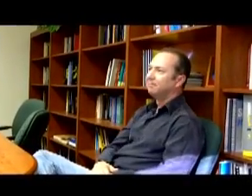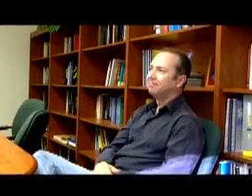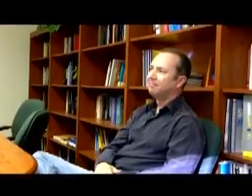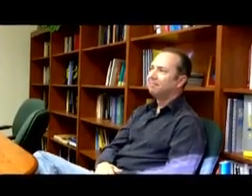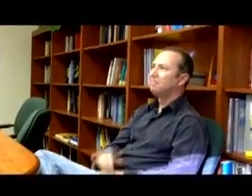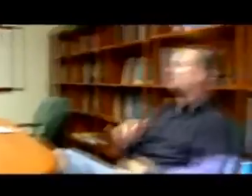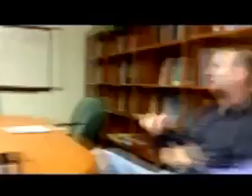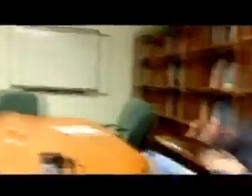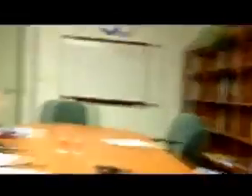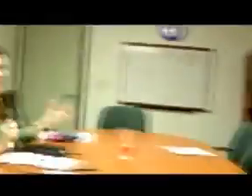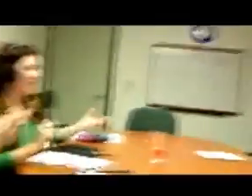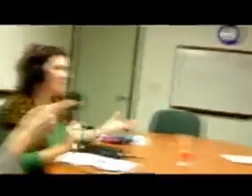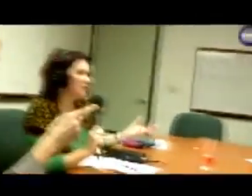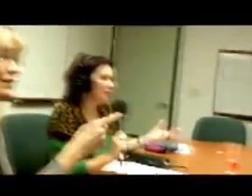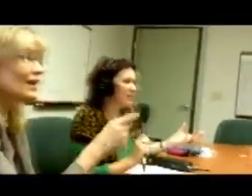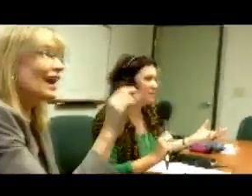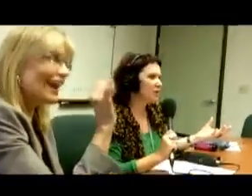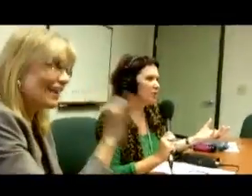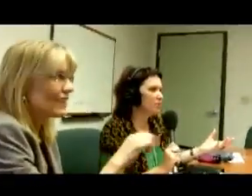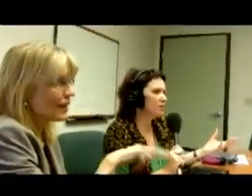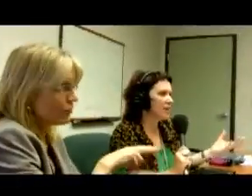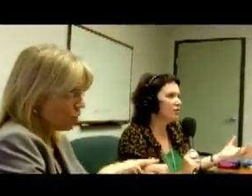hemisphere so central to language.